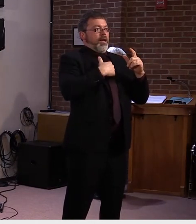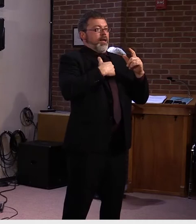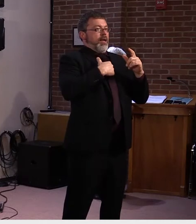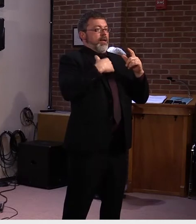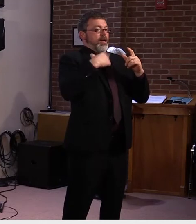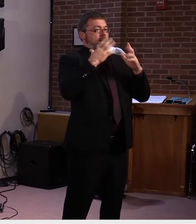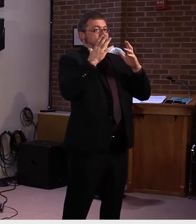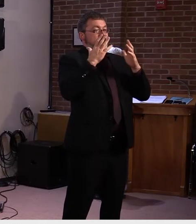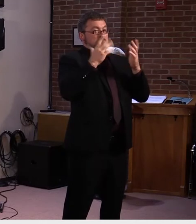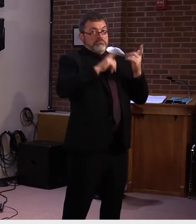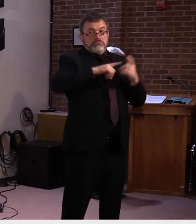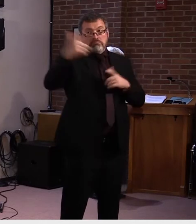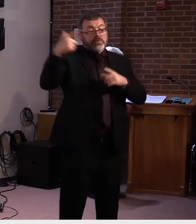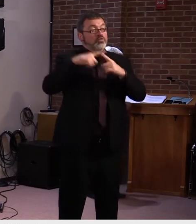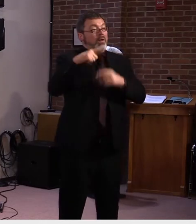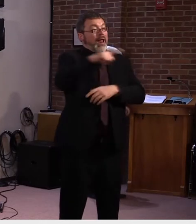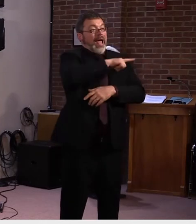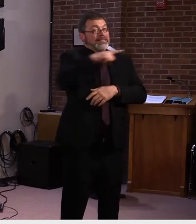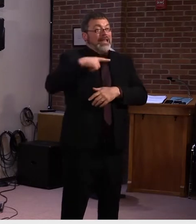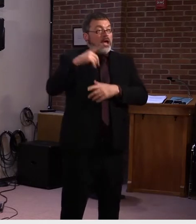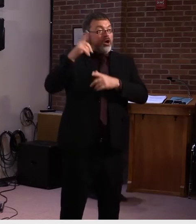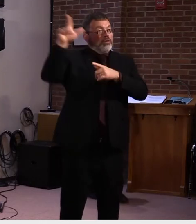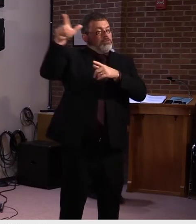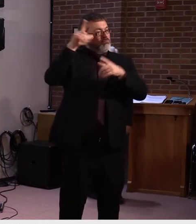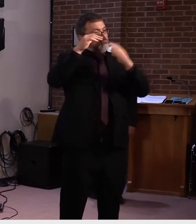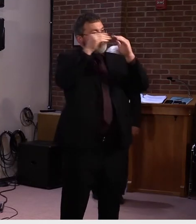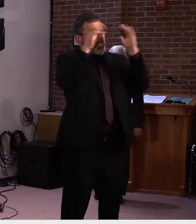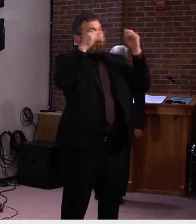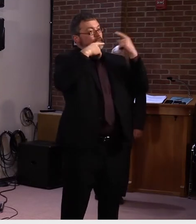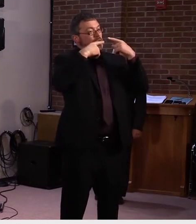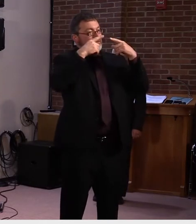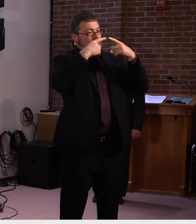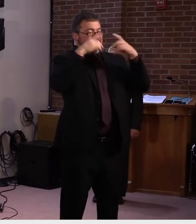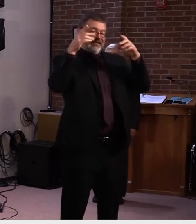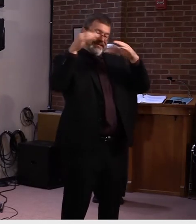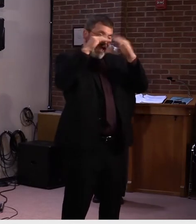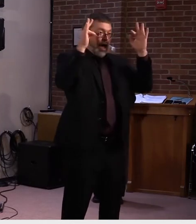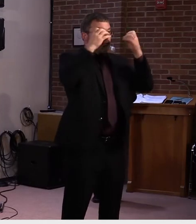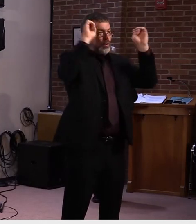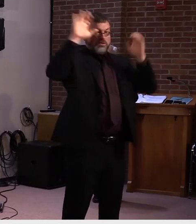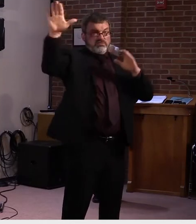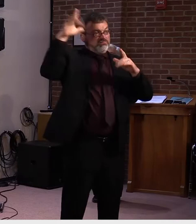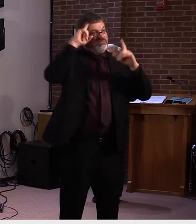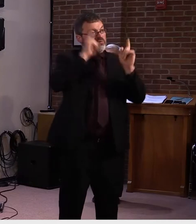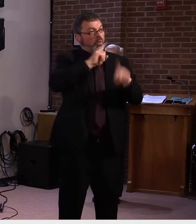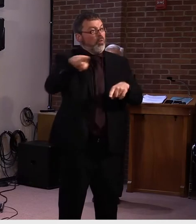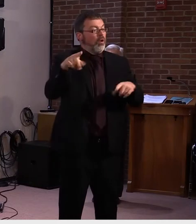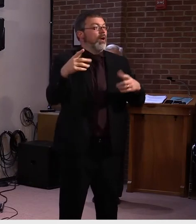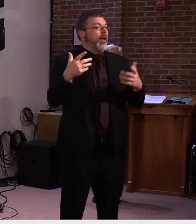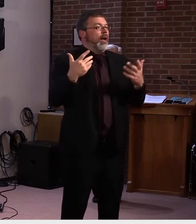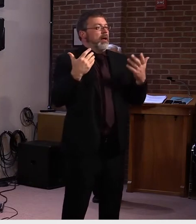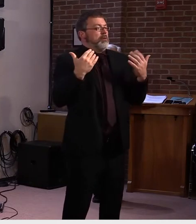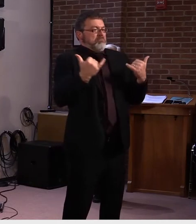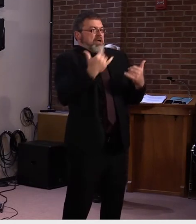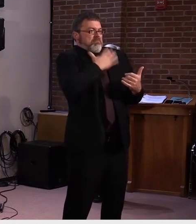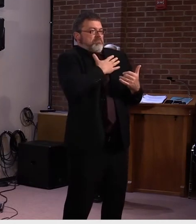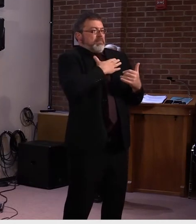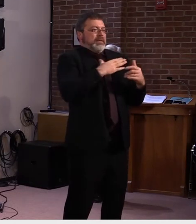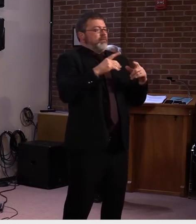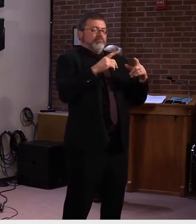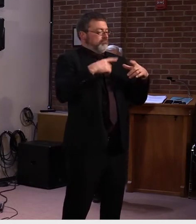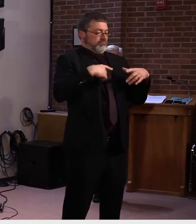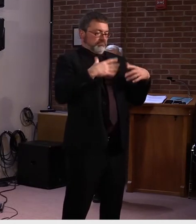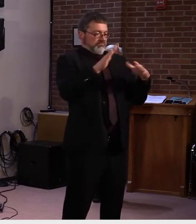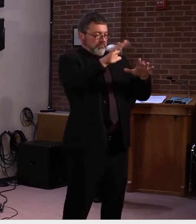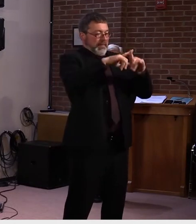we'll just have to wait and see. Now, now is not the time. Uh, we need the, uh, the emergency order as a, as a vehicle to both add, uh,